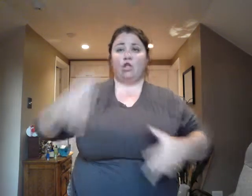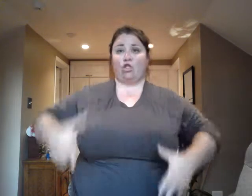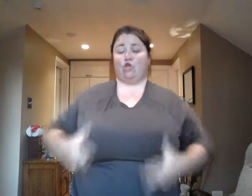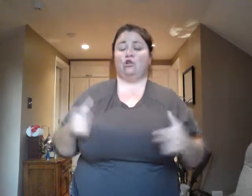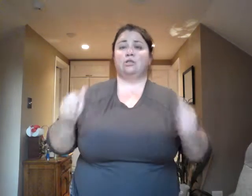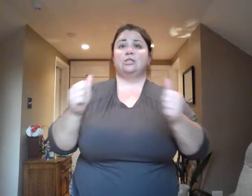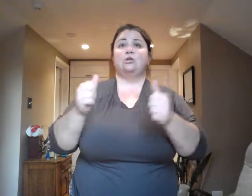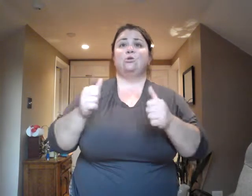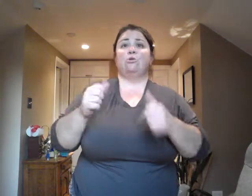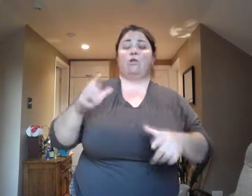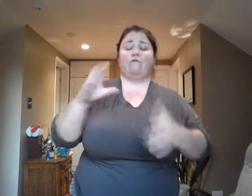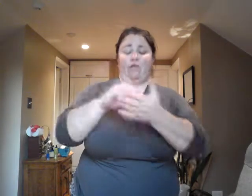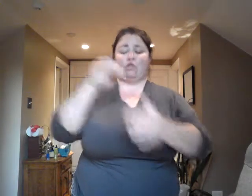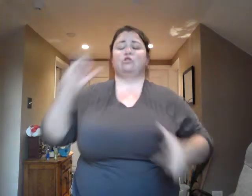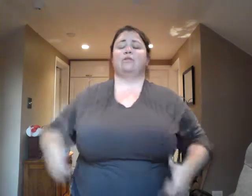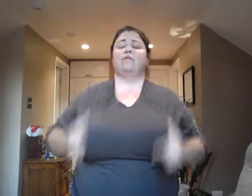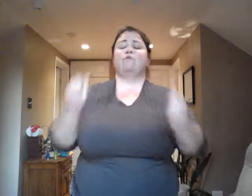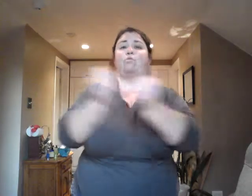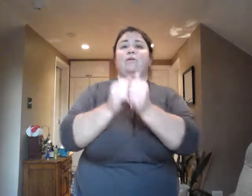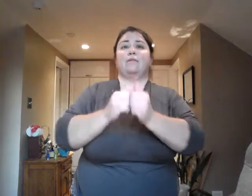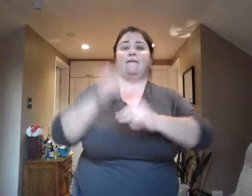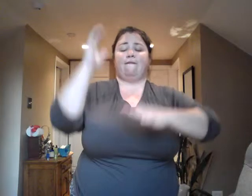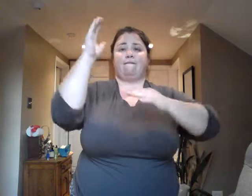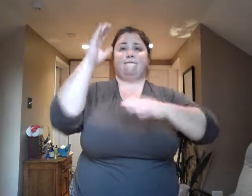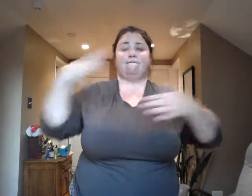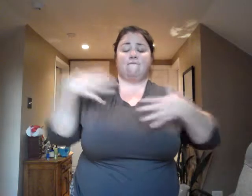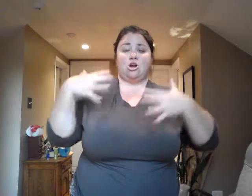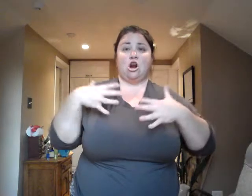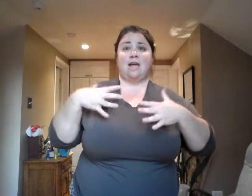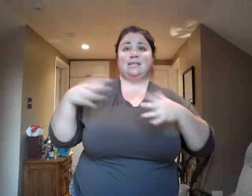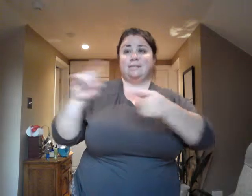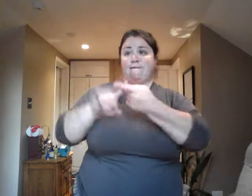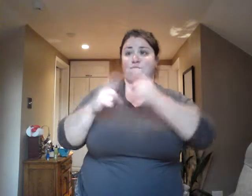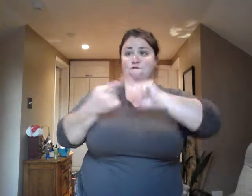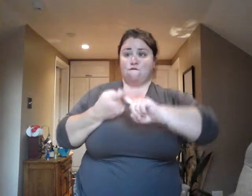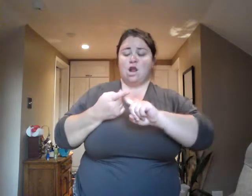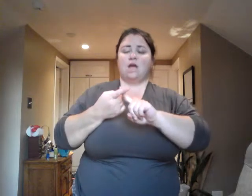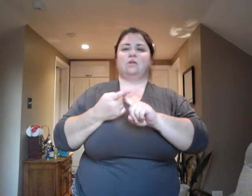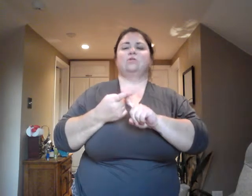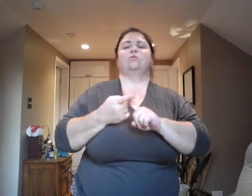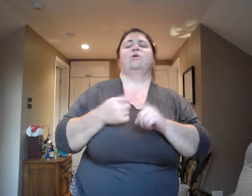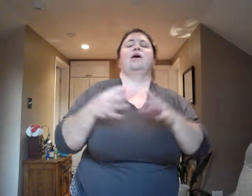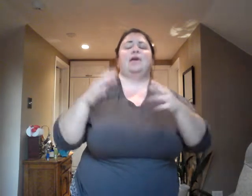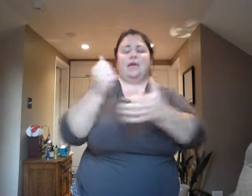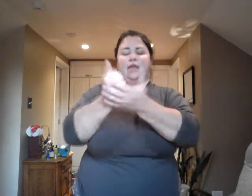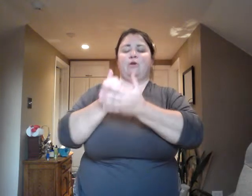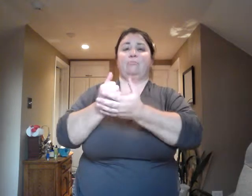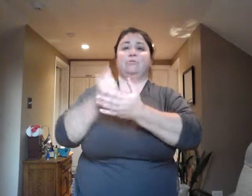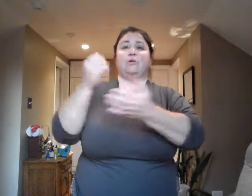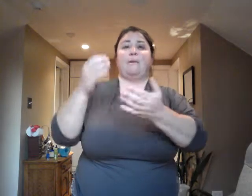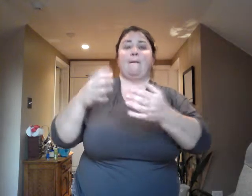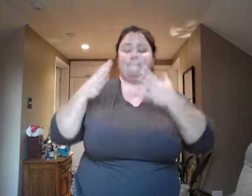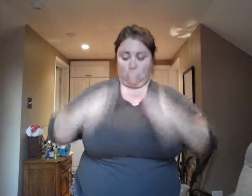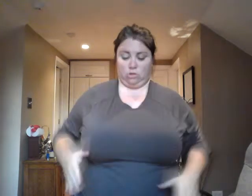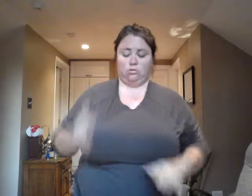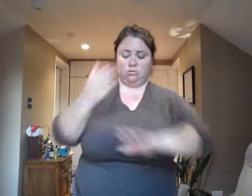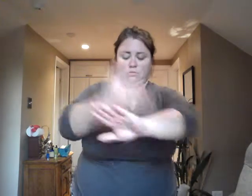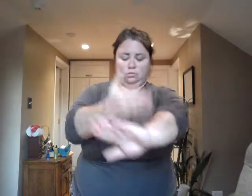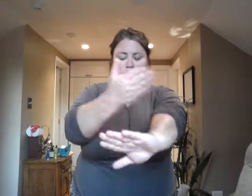ally, which navigates our path in the direction of growth, use our minds and strength of spirit to expand